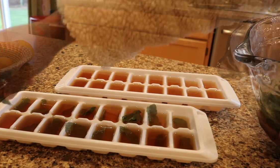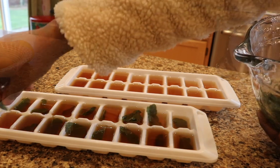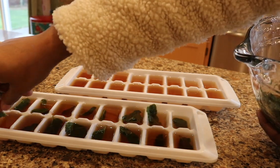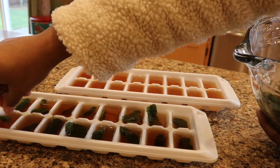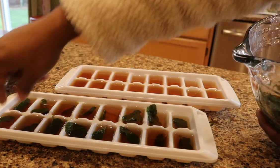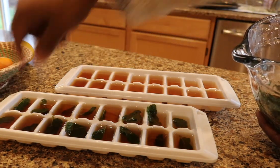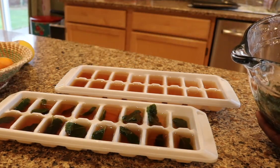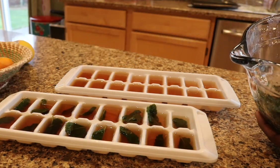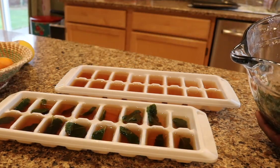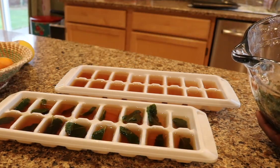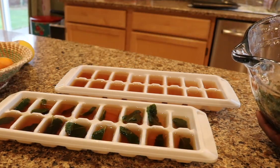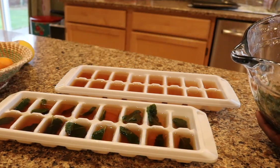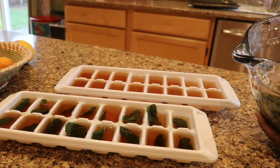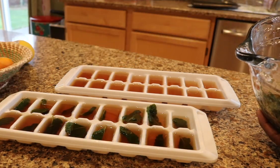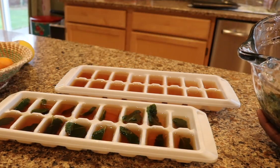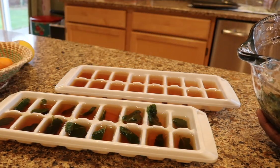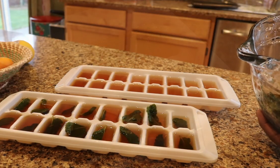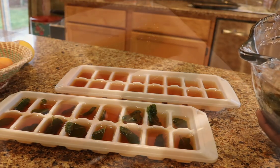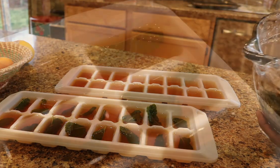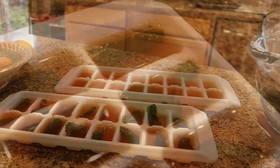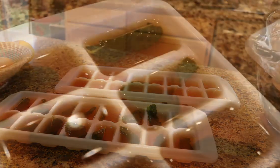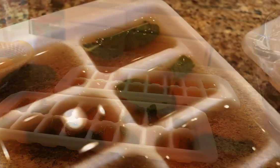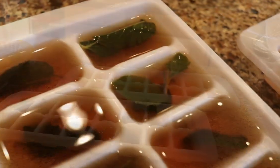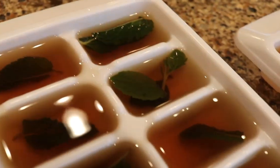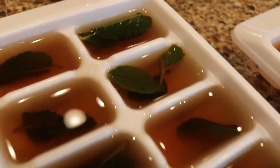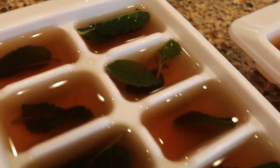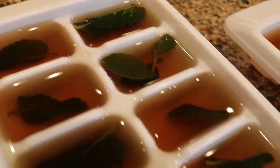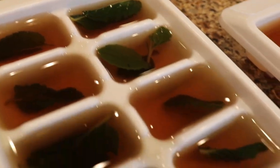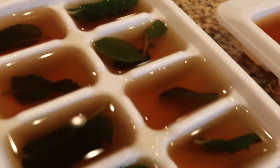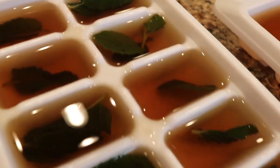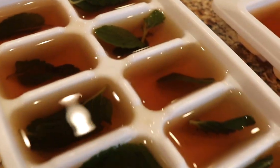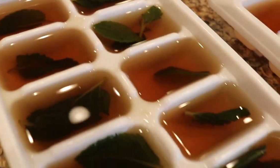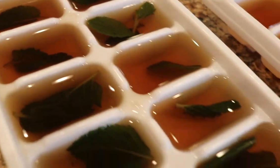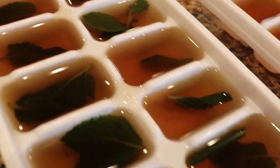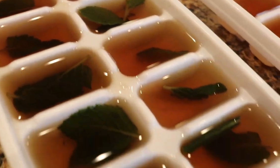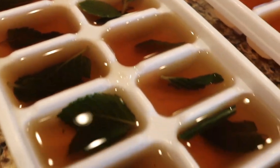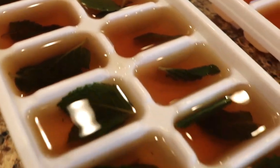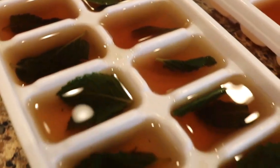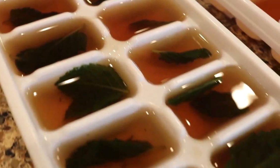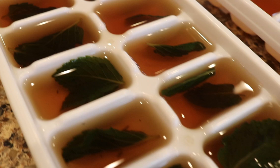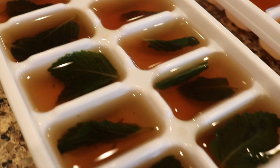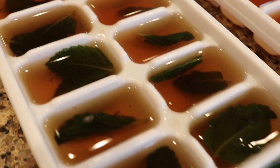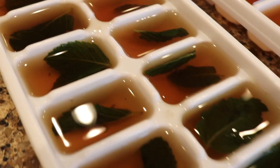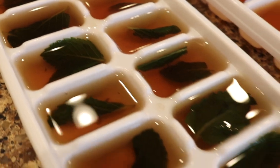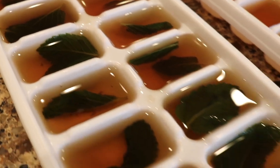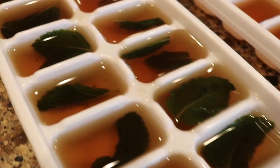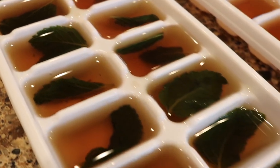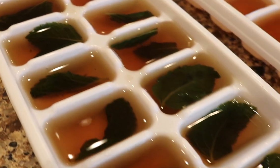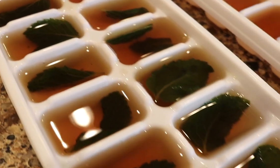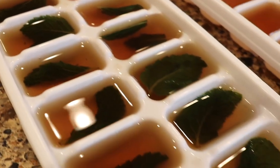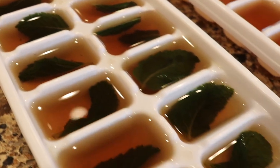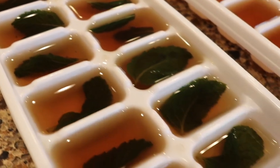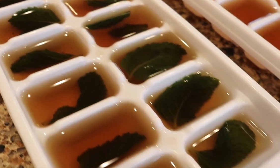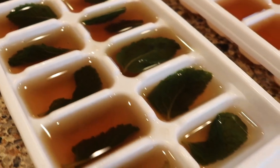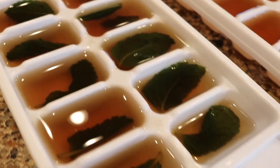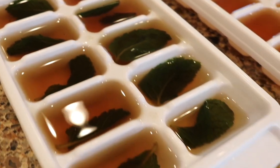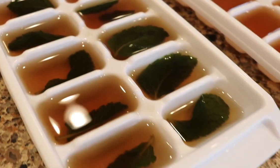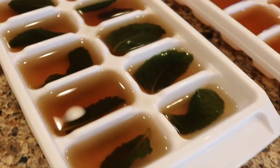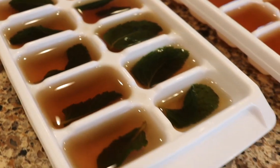Personally, I think it just looks really nice. And it also adds a little bit of an extra punch for the mint as it's just sitting there